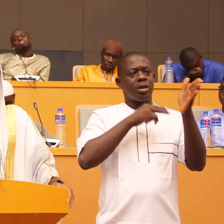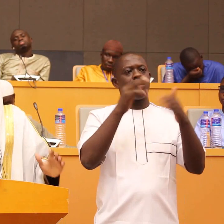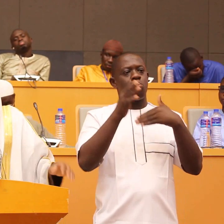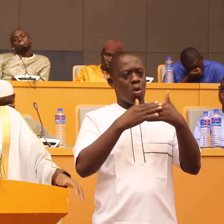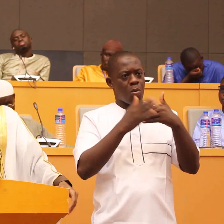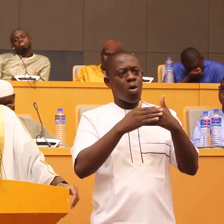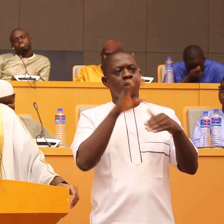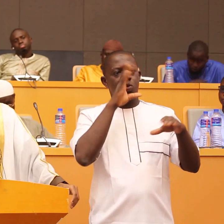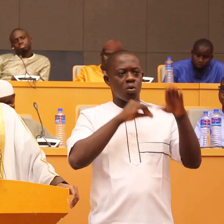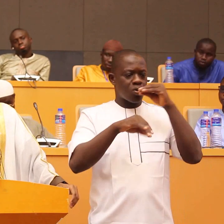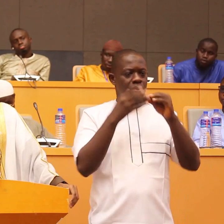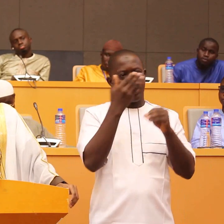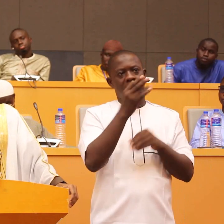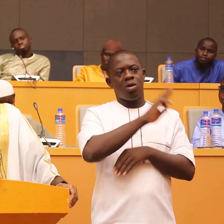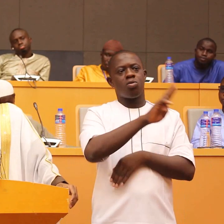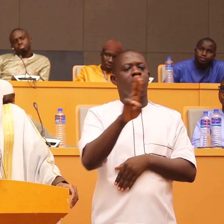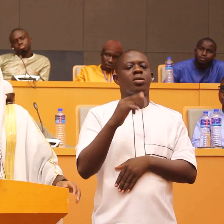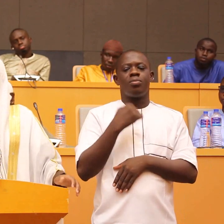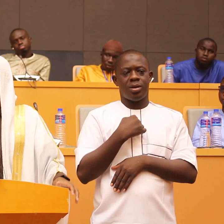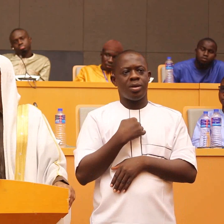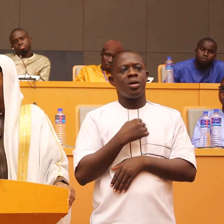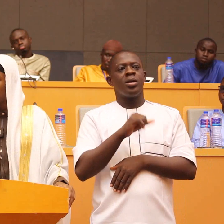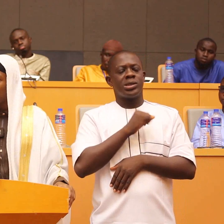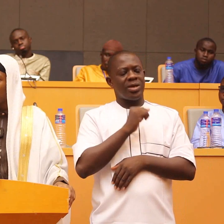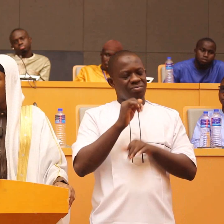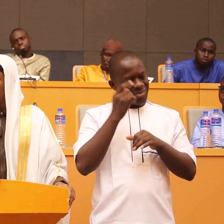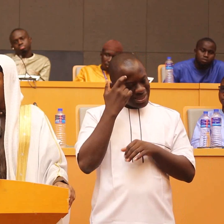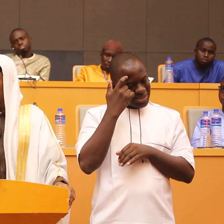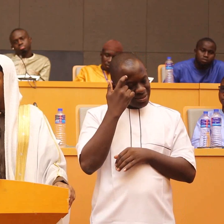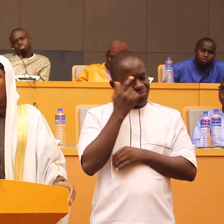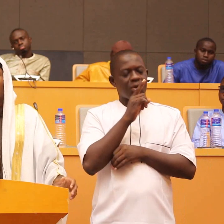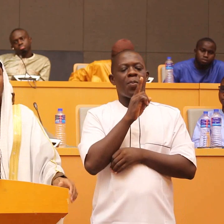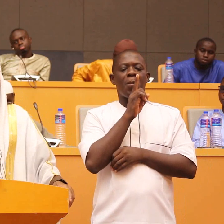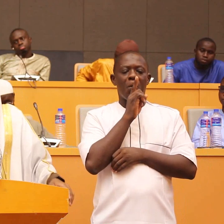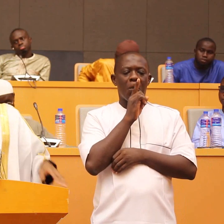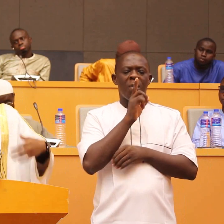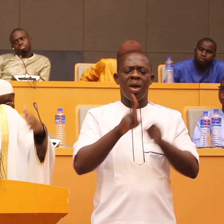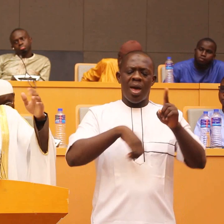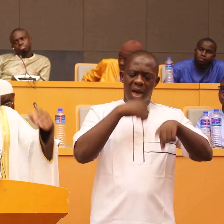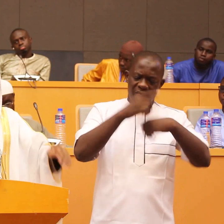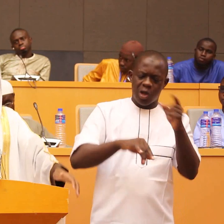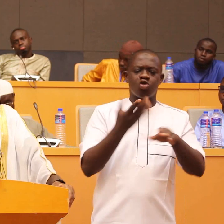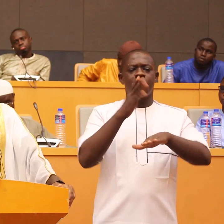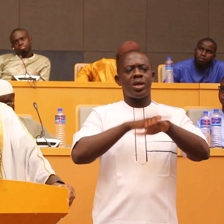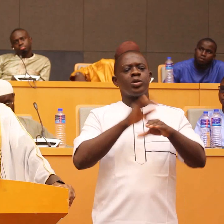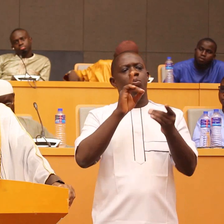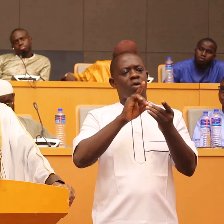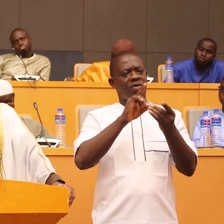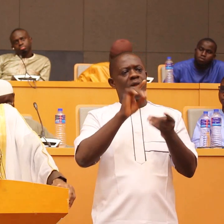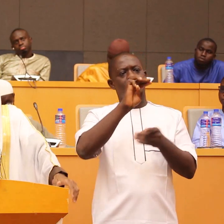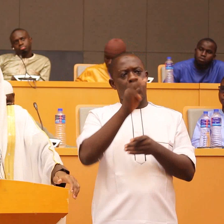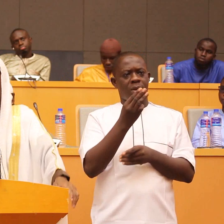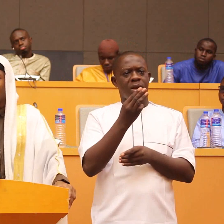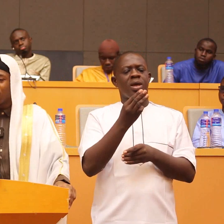that moment not me he decided to keep silent then after some time Rasulullah sallallahu alayhi was